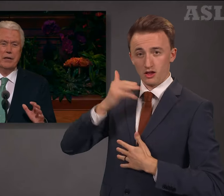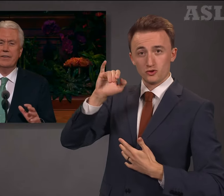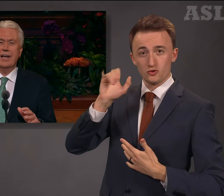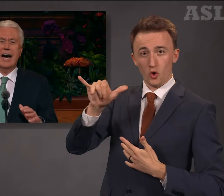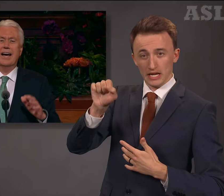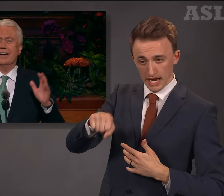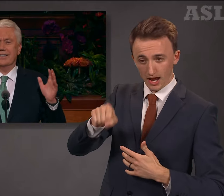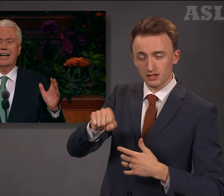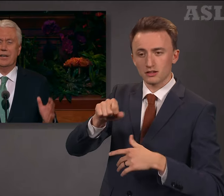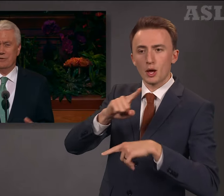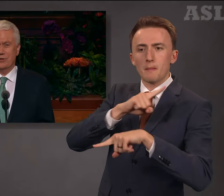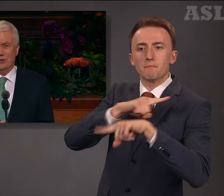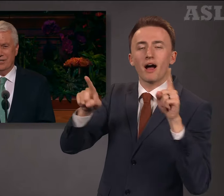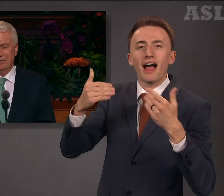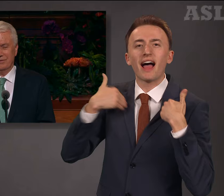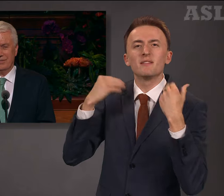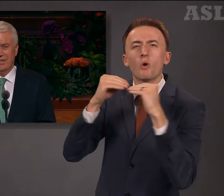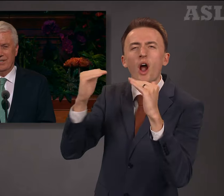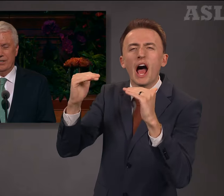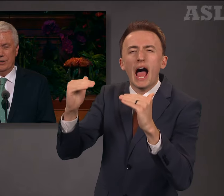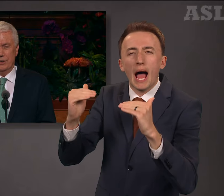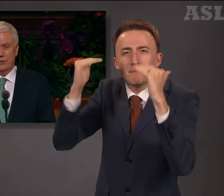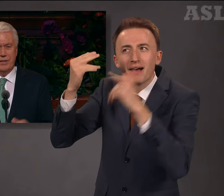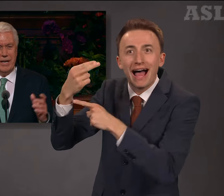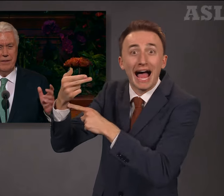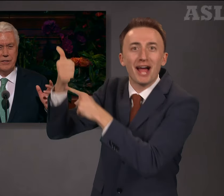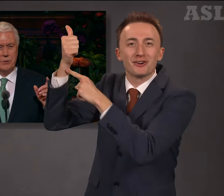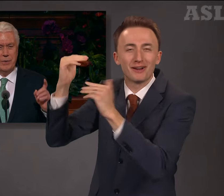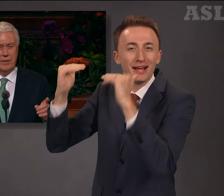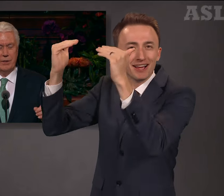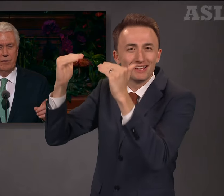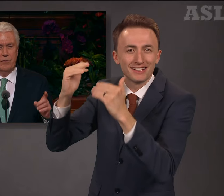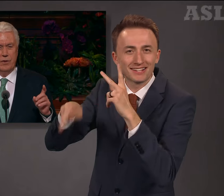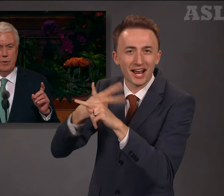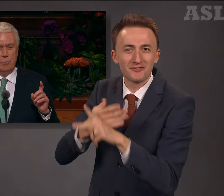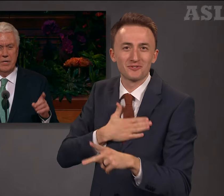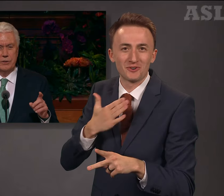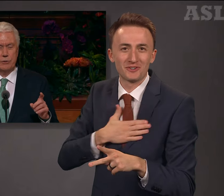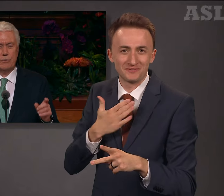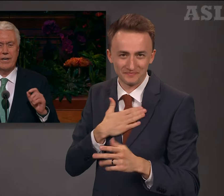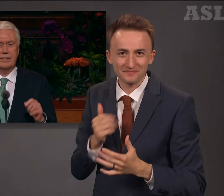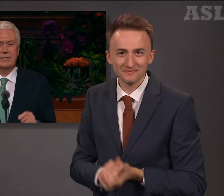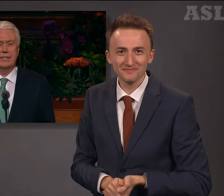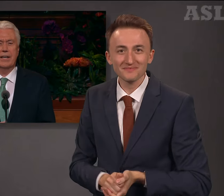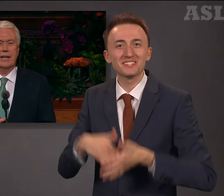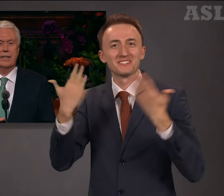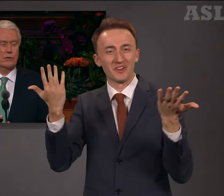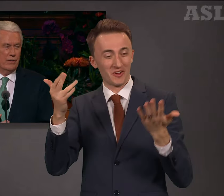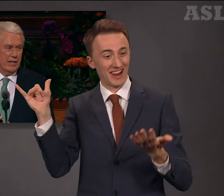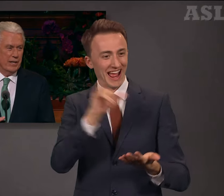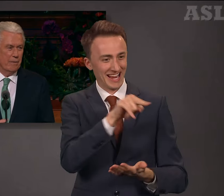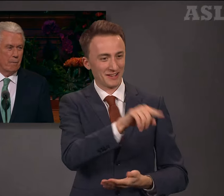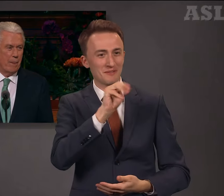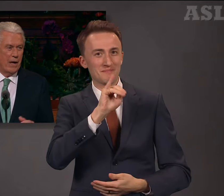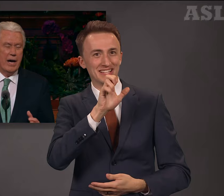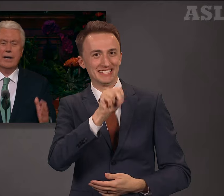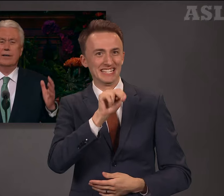even higher kind of joy. Today, in the spirit of Milton Wright's delighted cry, Hire,